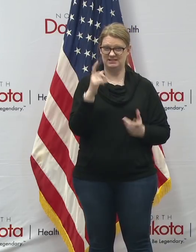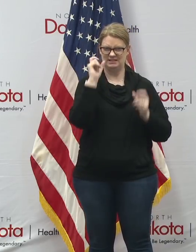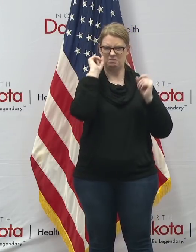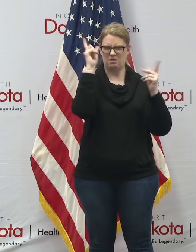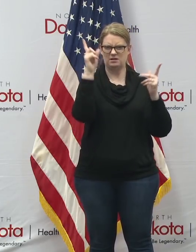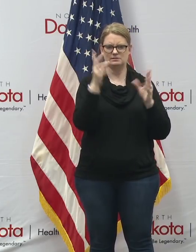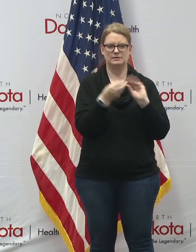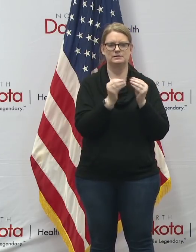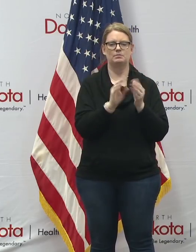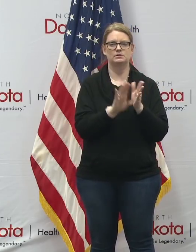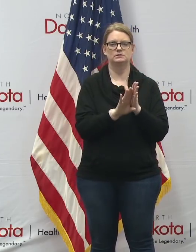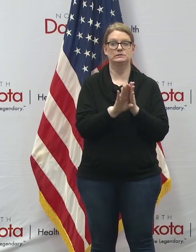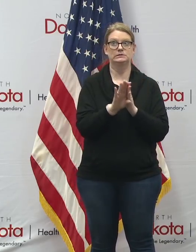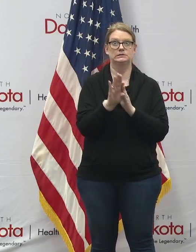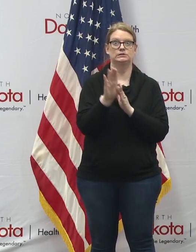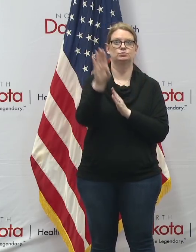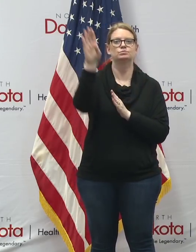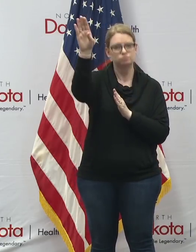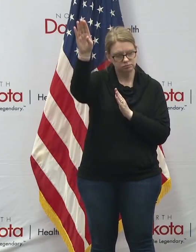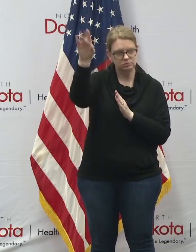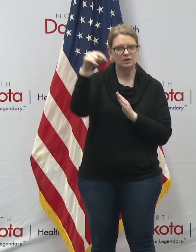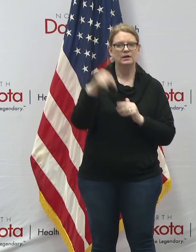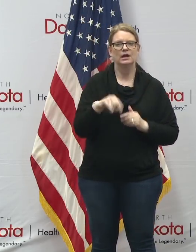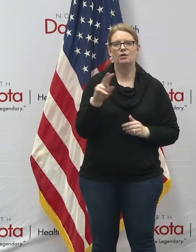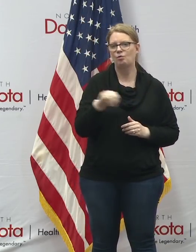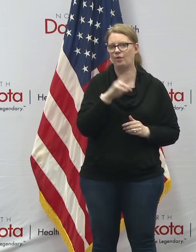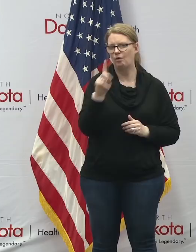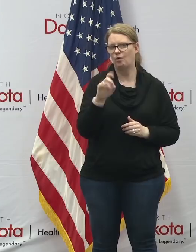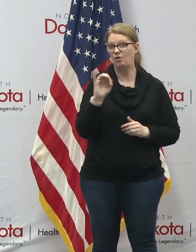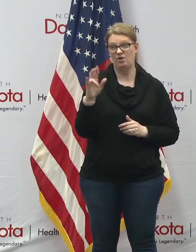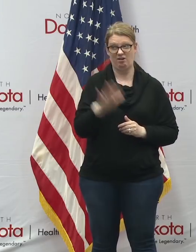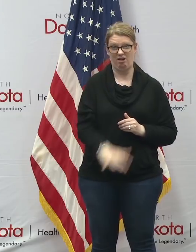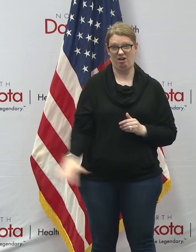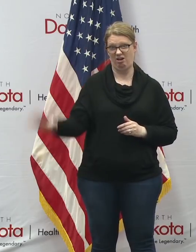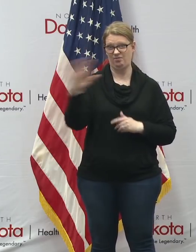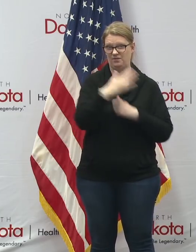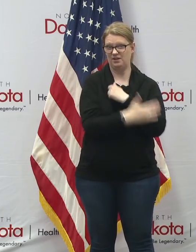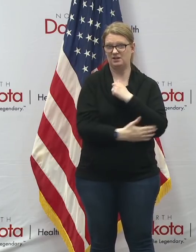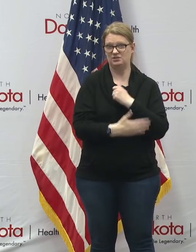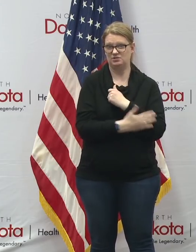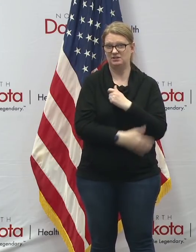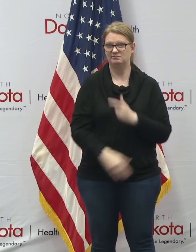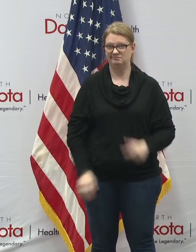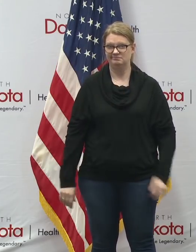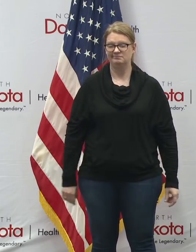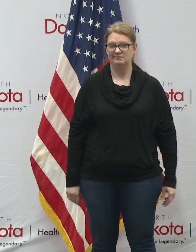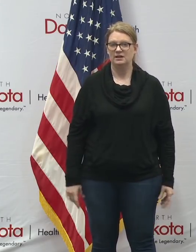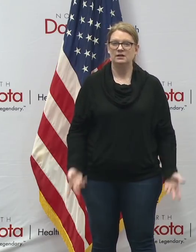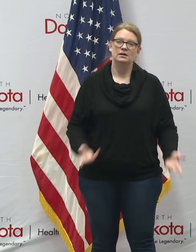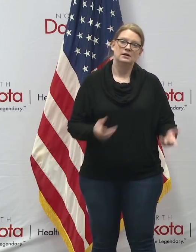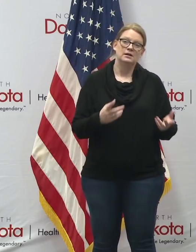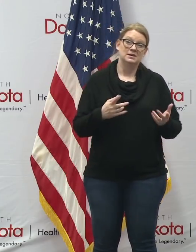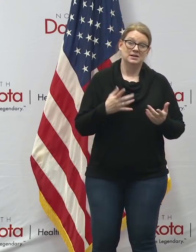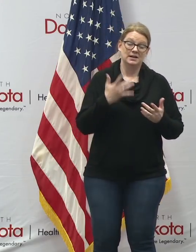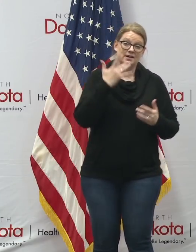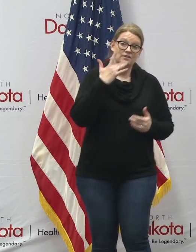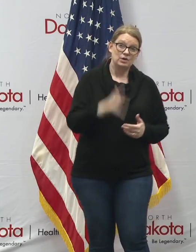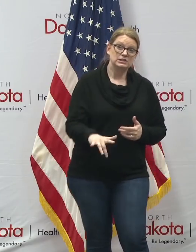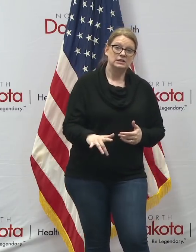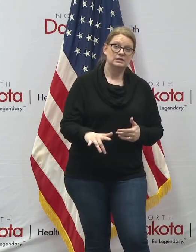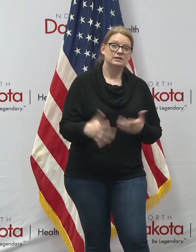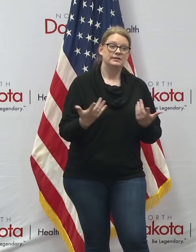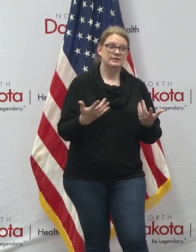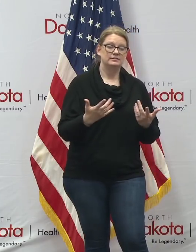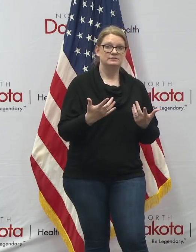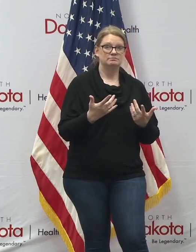this number climbs at record levels either here in north dakota or nationally but the good news is that in many cases the the